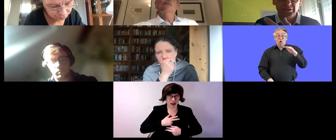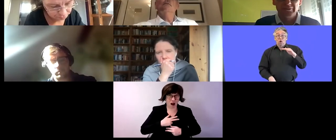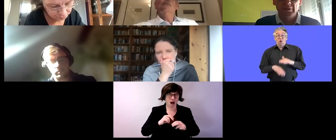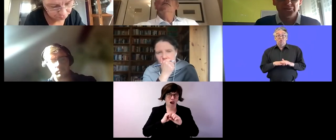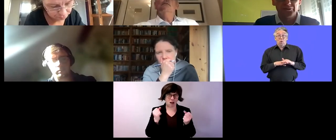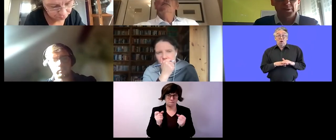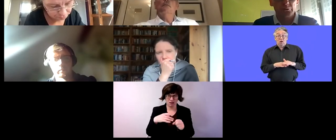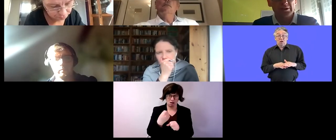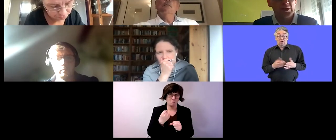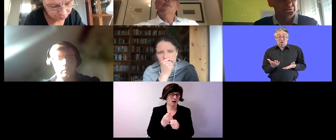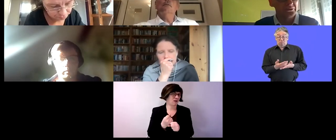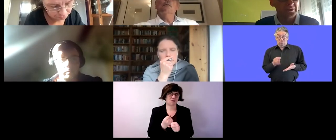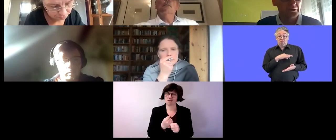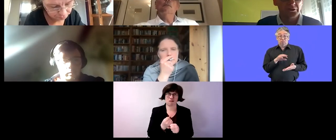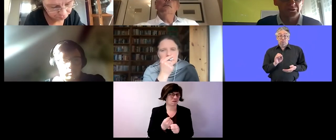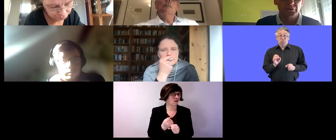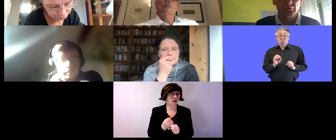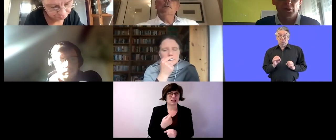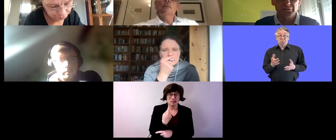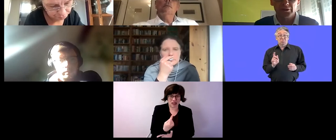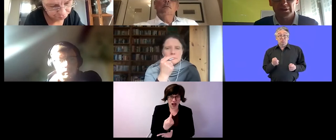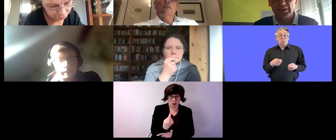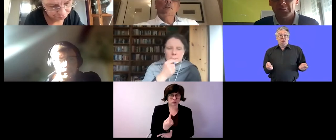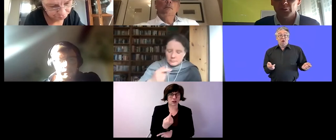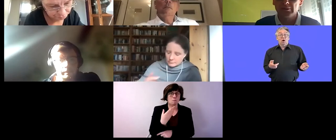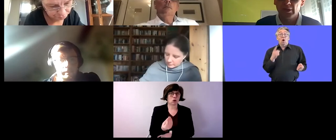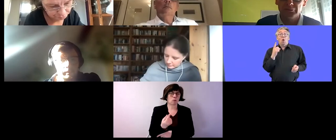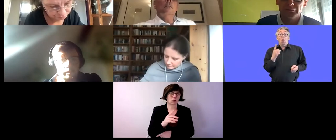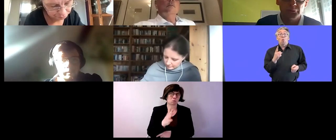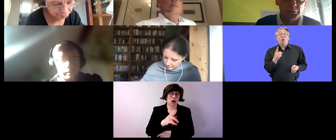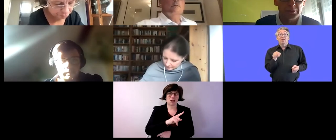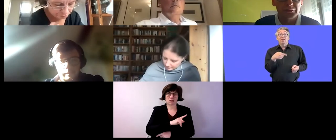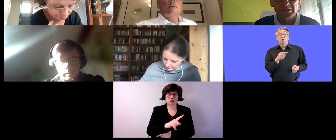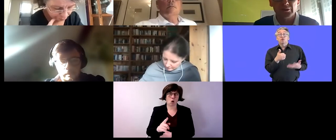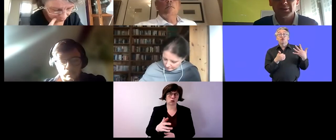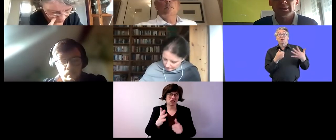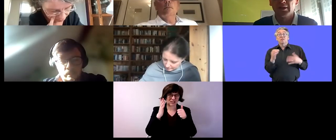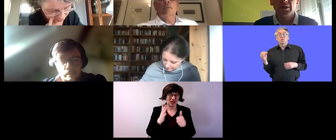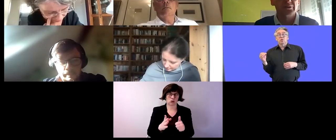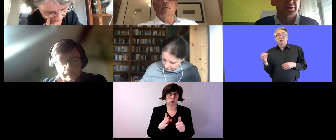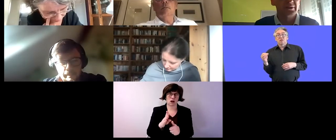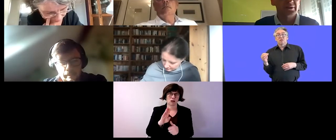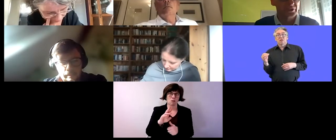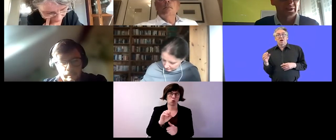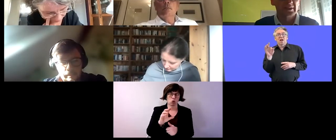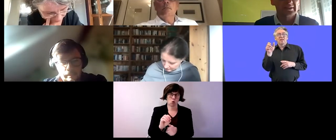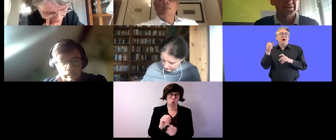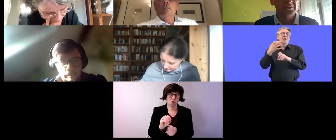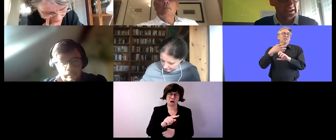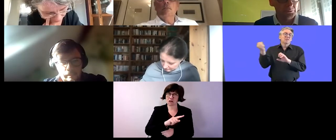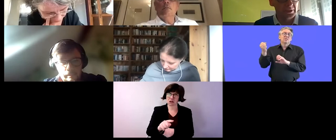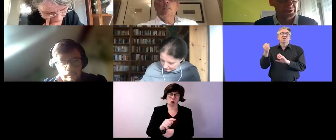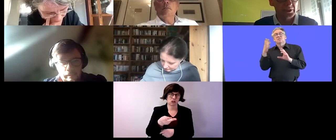which is in flanders about one thousand six hundred gross and i think about one thousand three hundred and something uh net wage